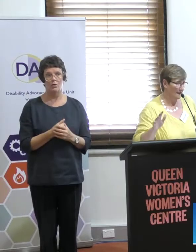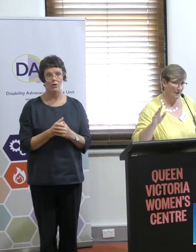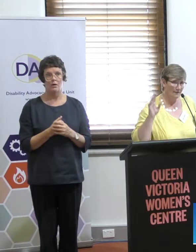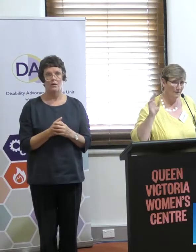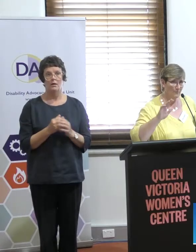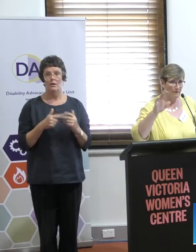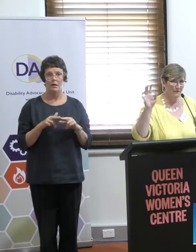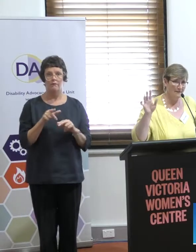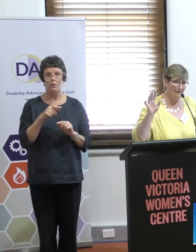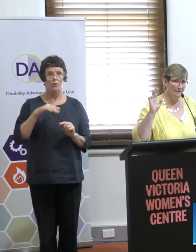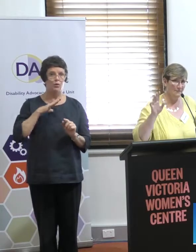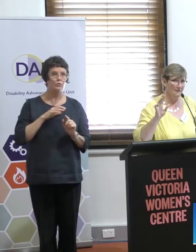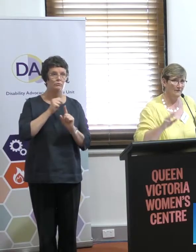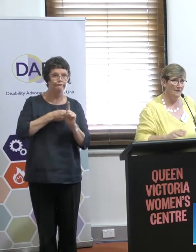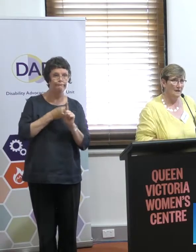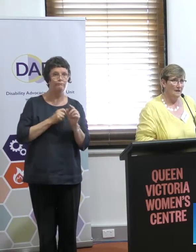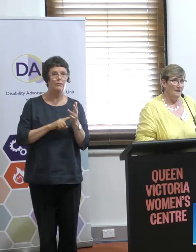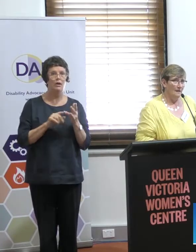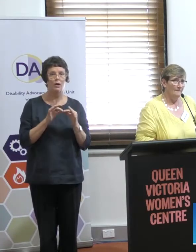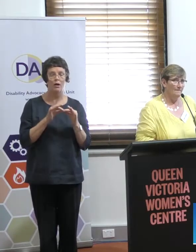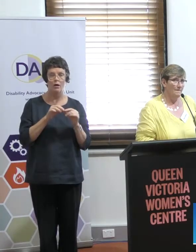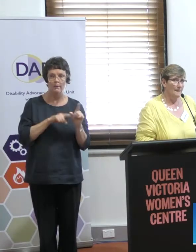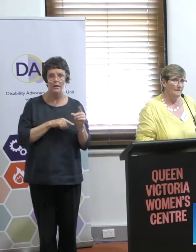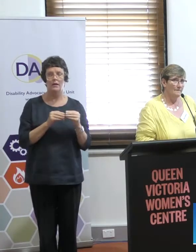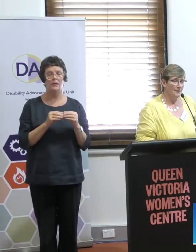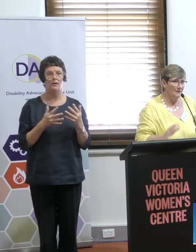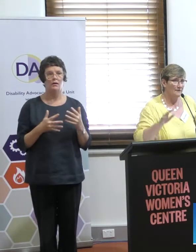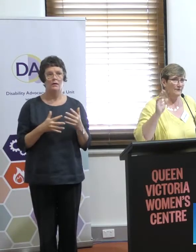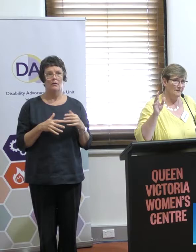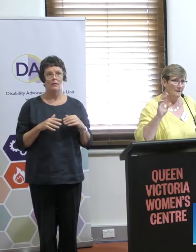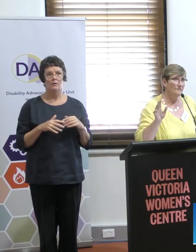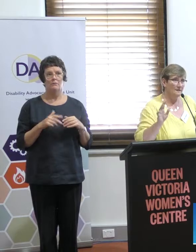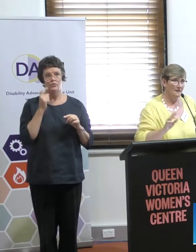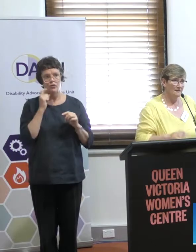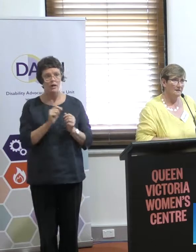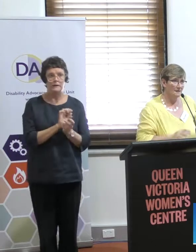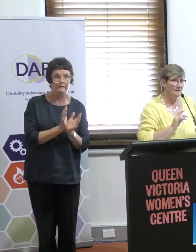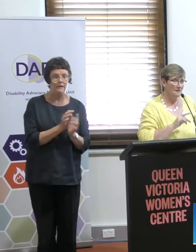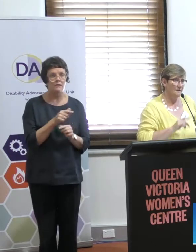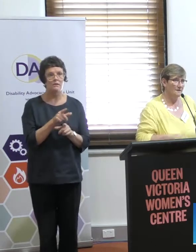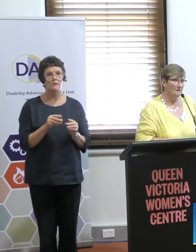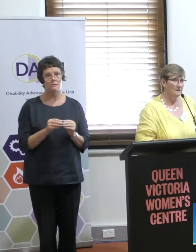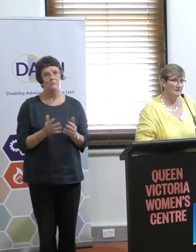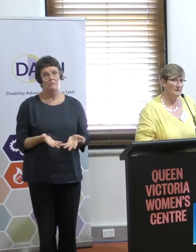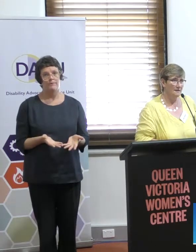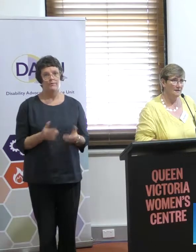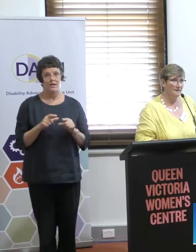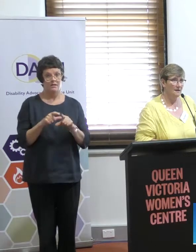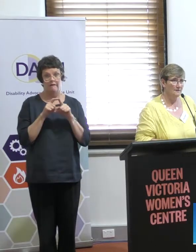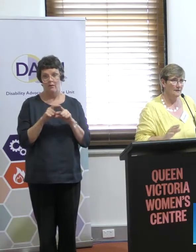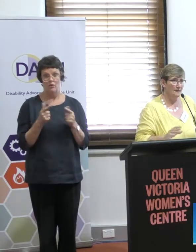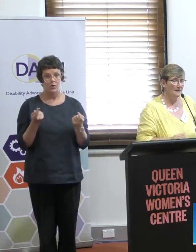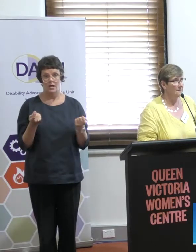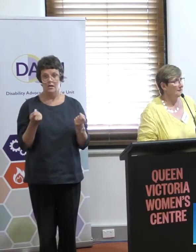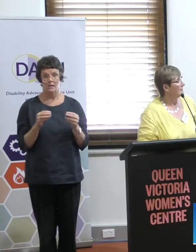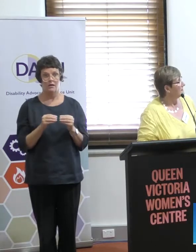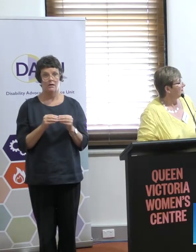in campaigning, lobbying, any of the influence stuff because it's difficult in every state. This stuff isn't easy. It's